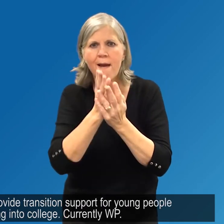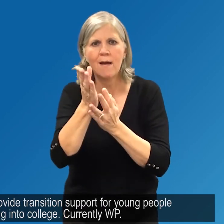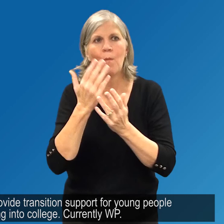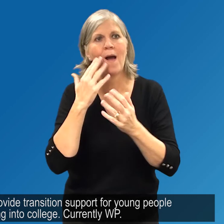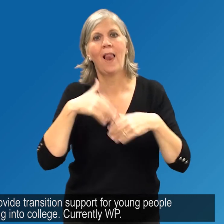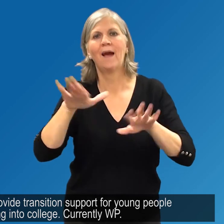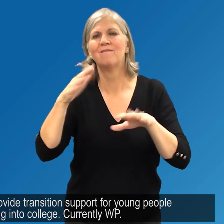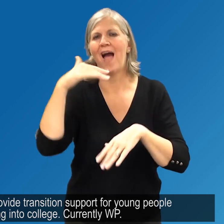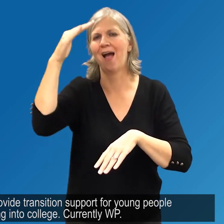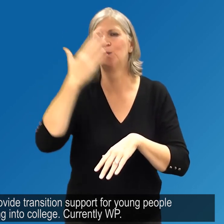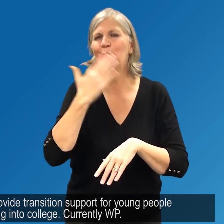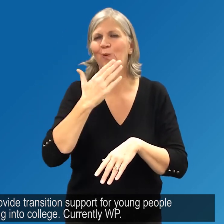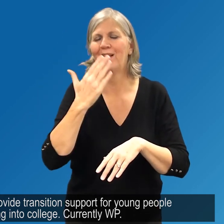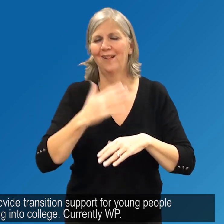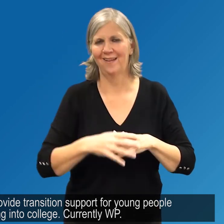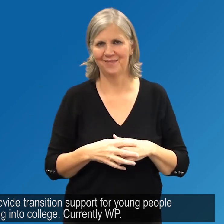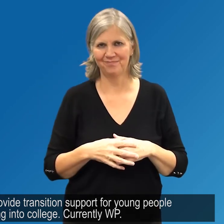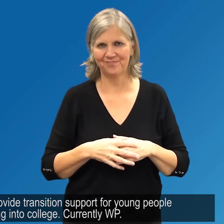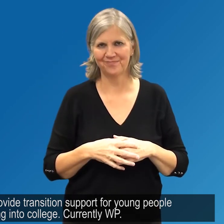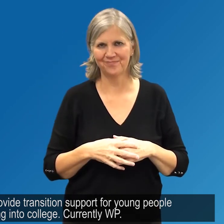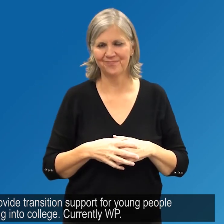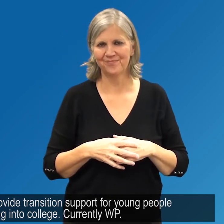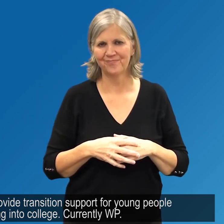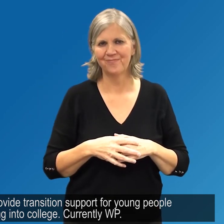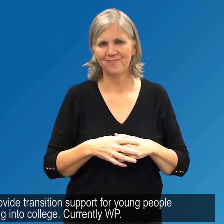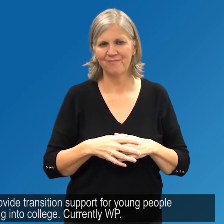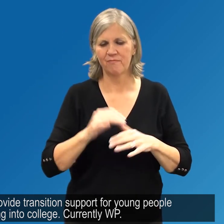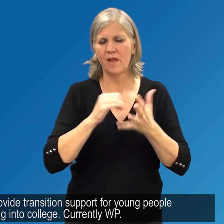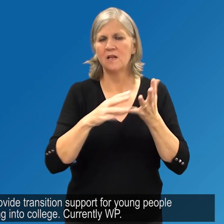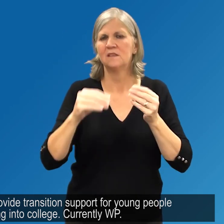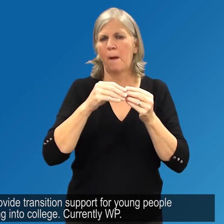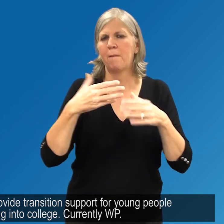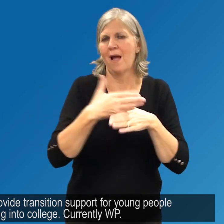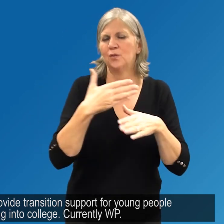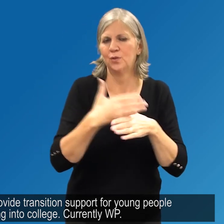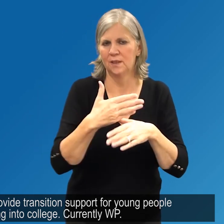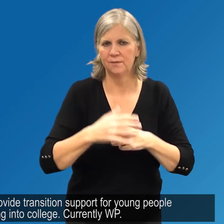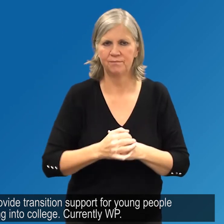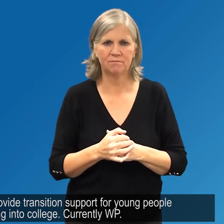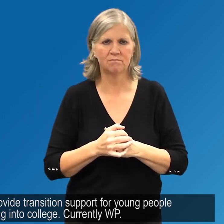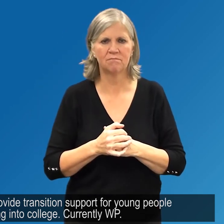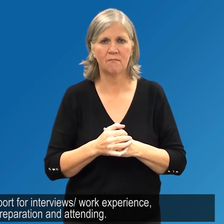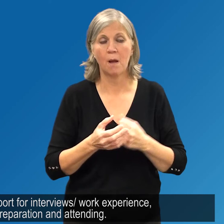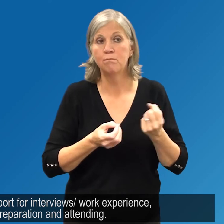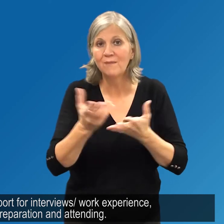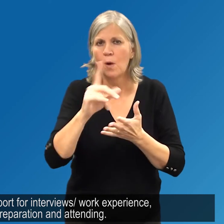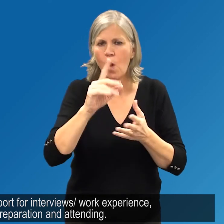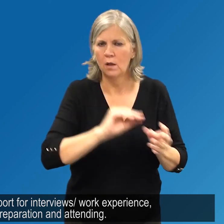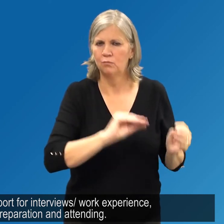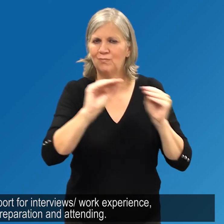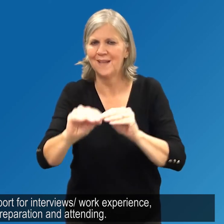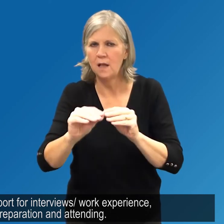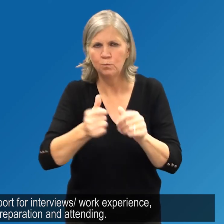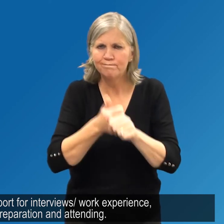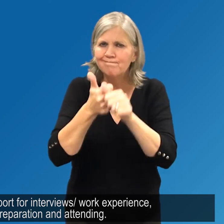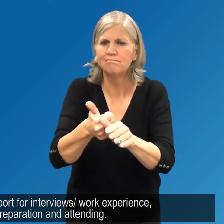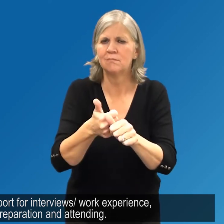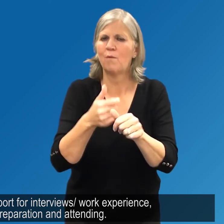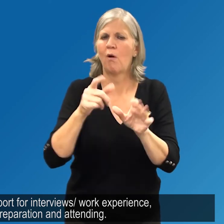Provide transition support for young people linking into college, currently WP. Provide support for interviews